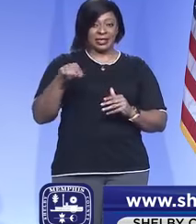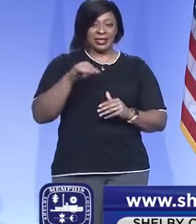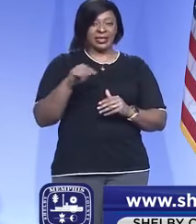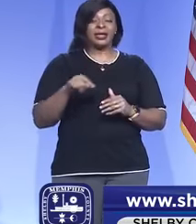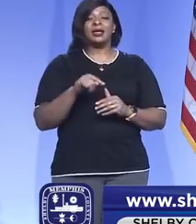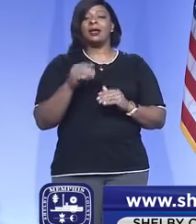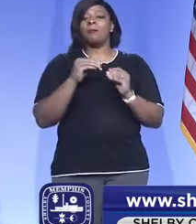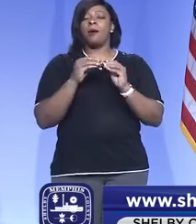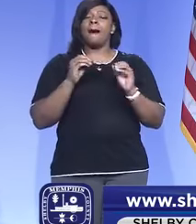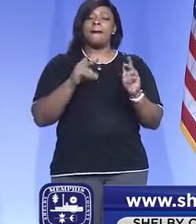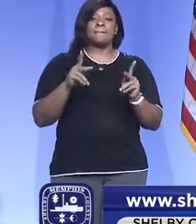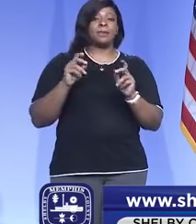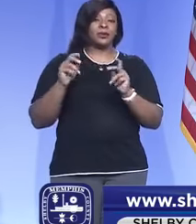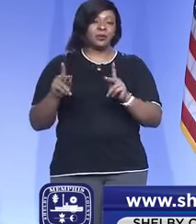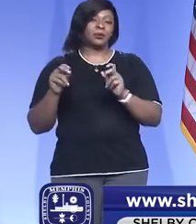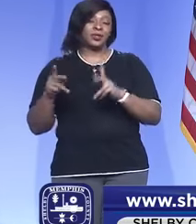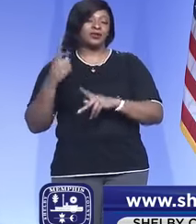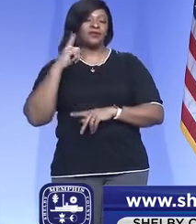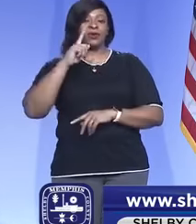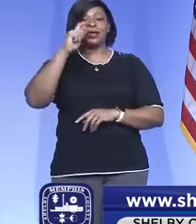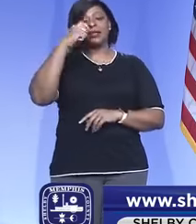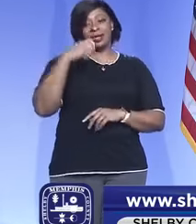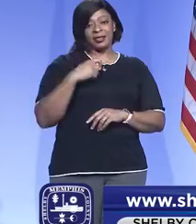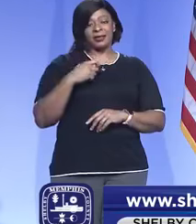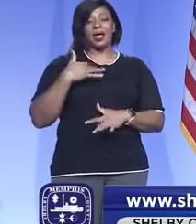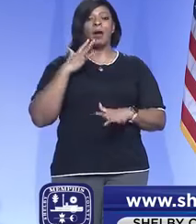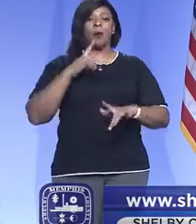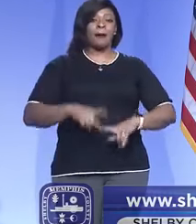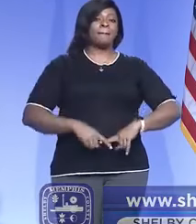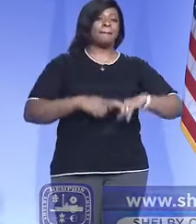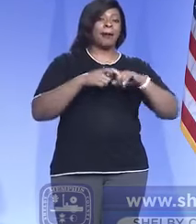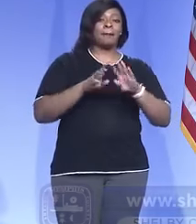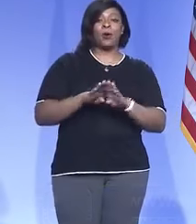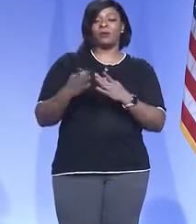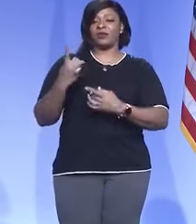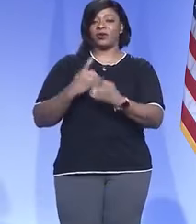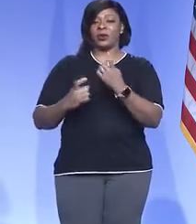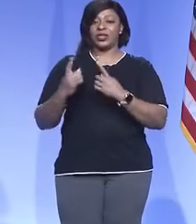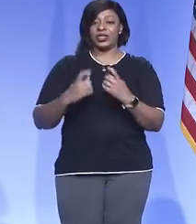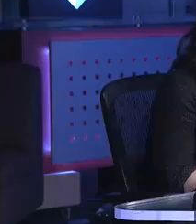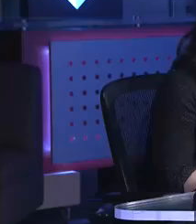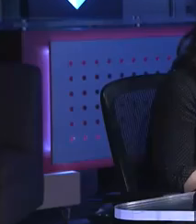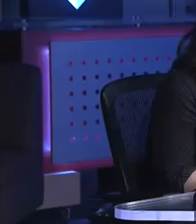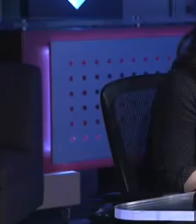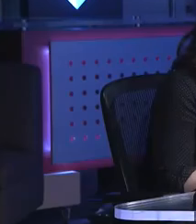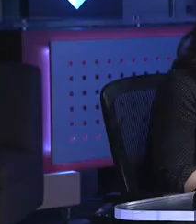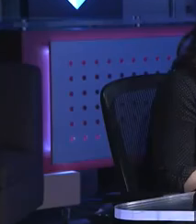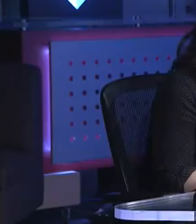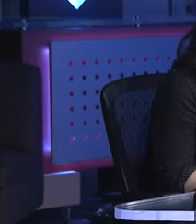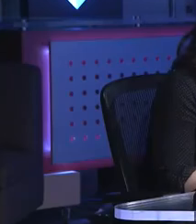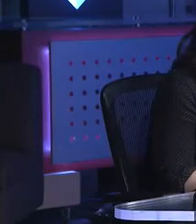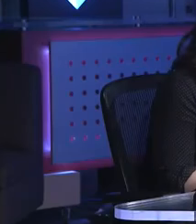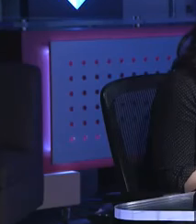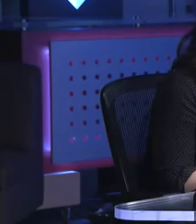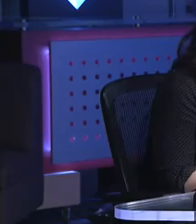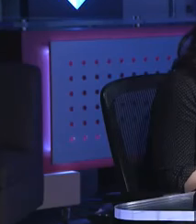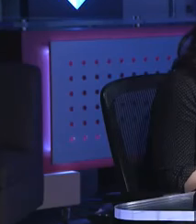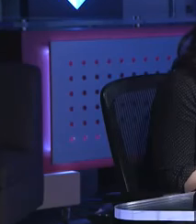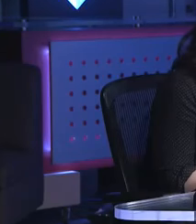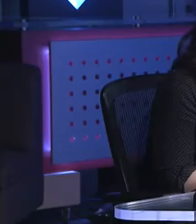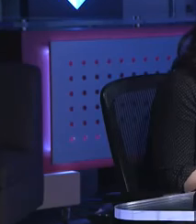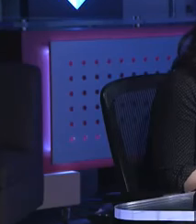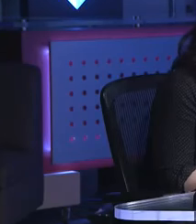additional opportunities for testing. So, I'll pause there and open it up for questions. Chris Luther, WMC.